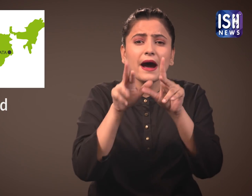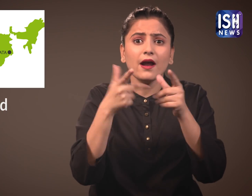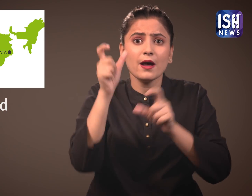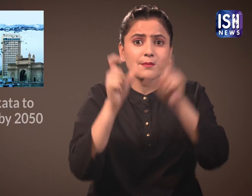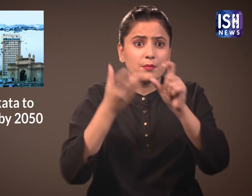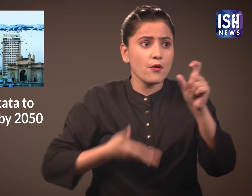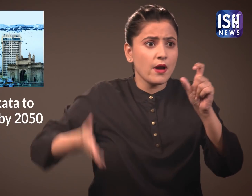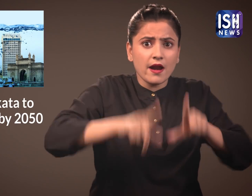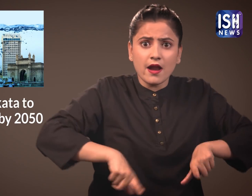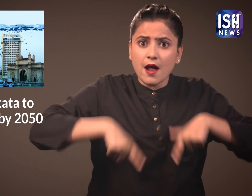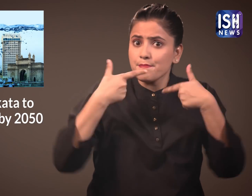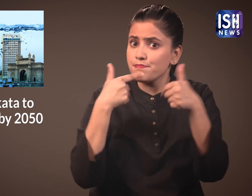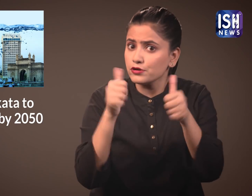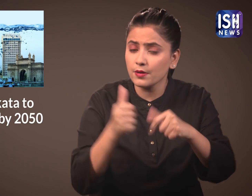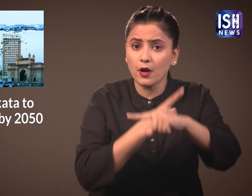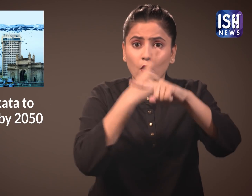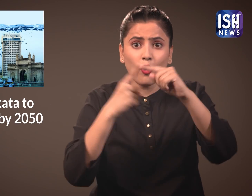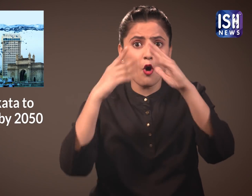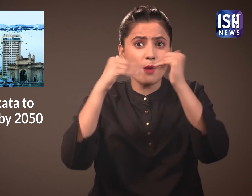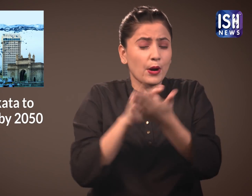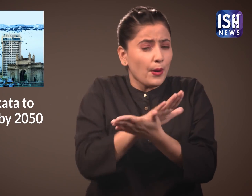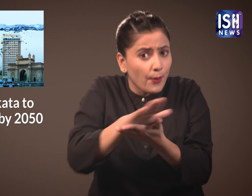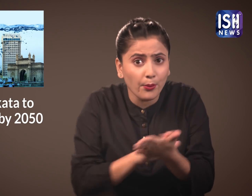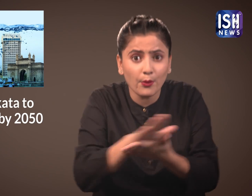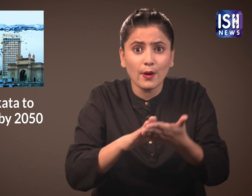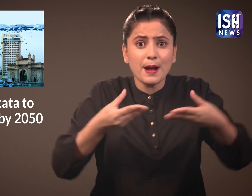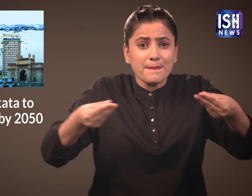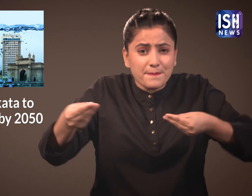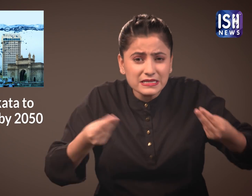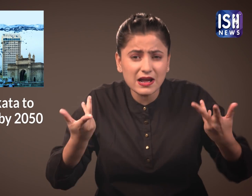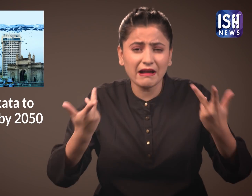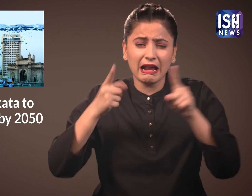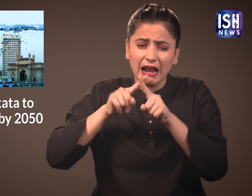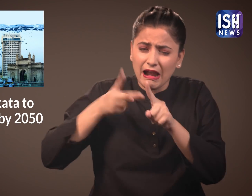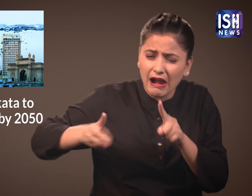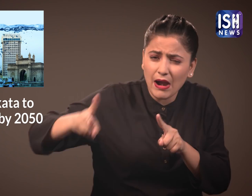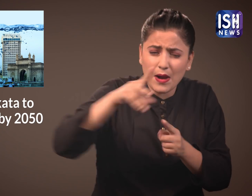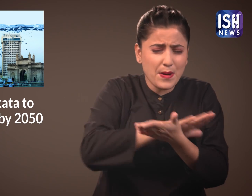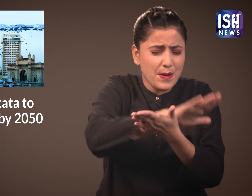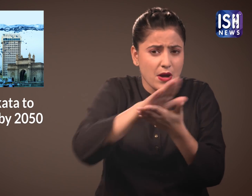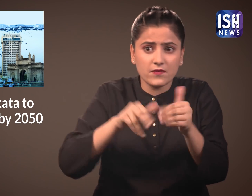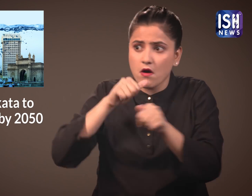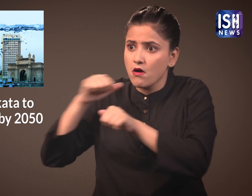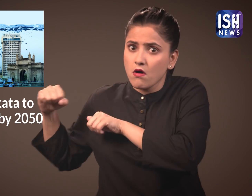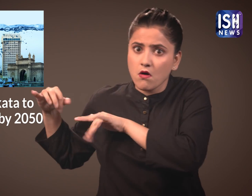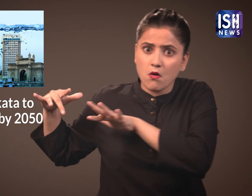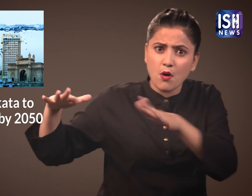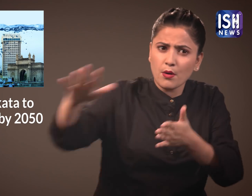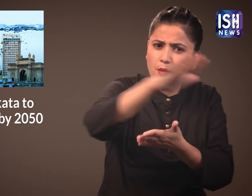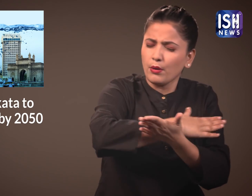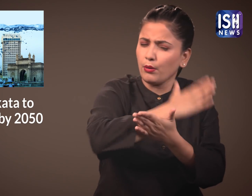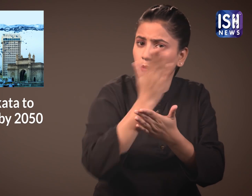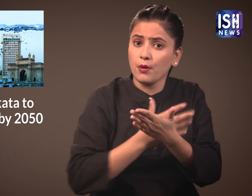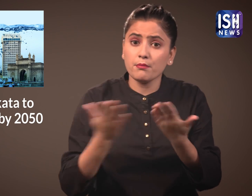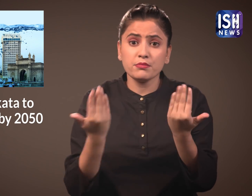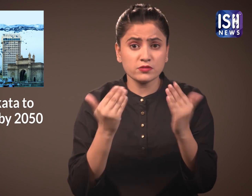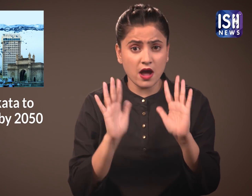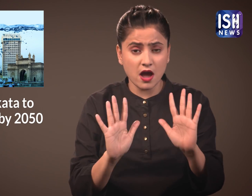This means that people will not be able to live there. There will be no houses or business. The flood will destroy everything.